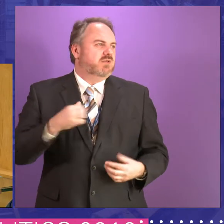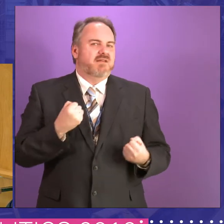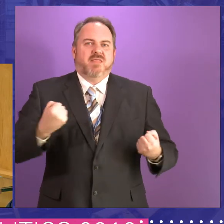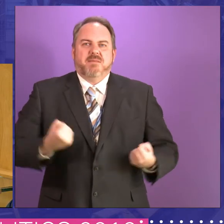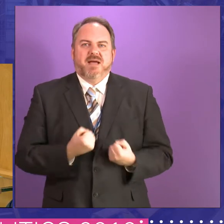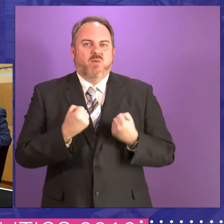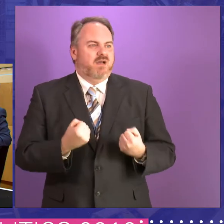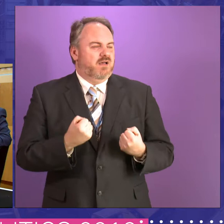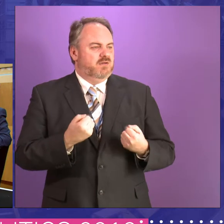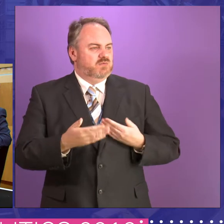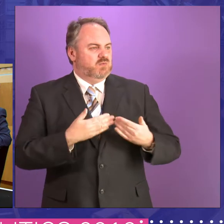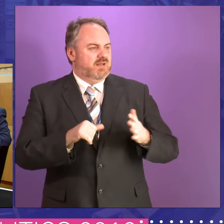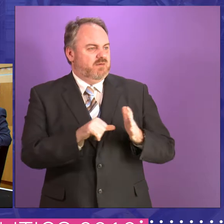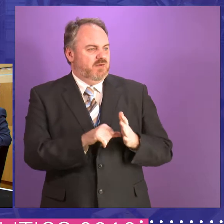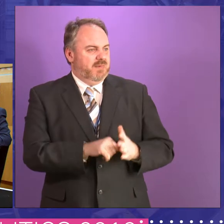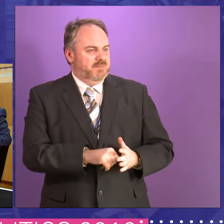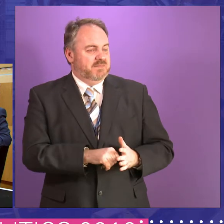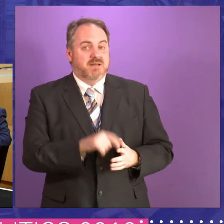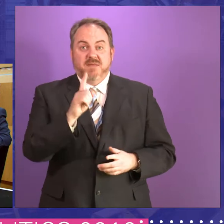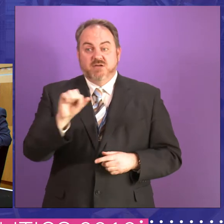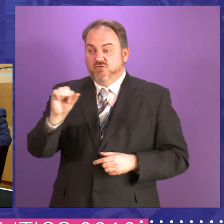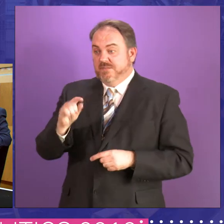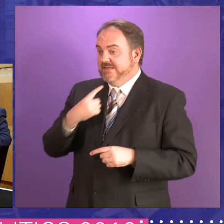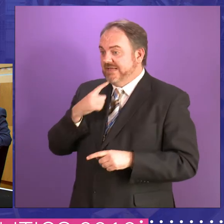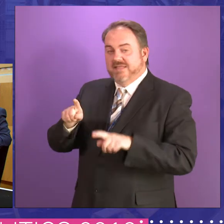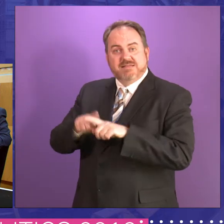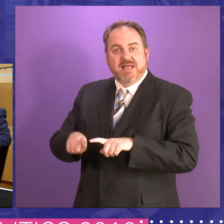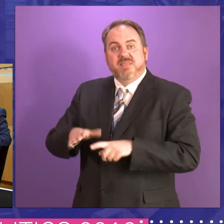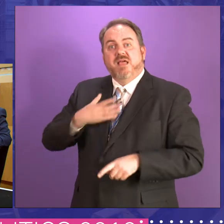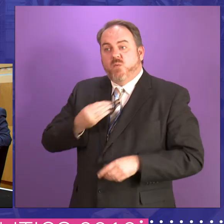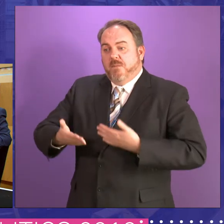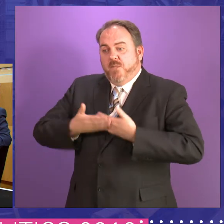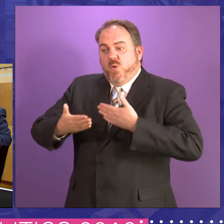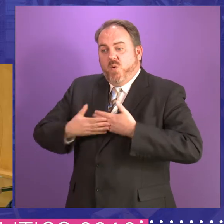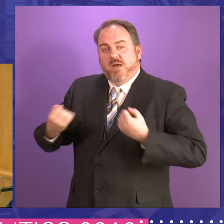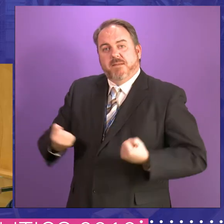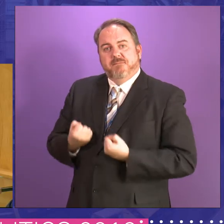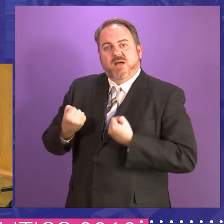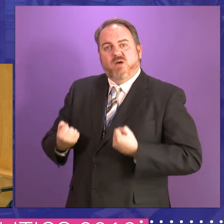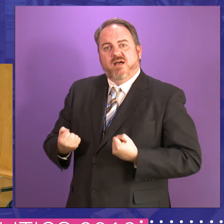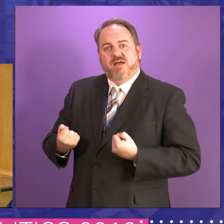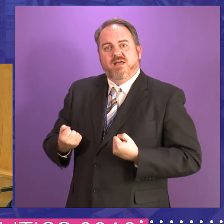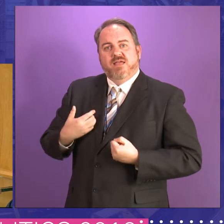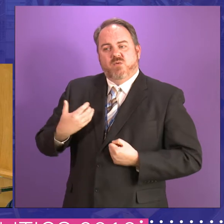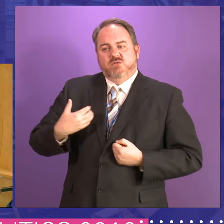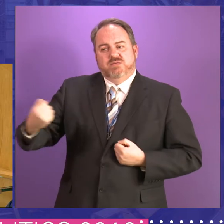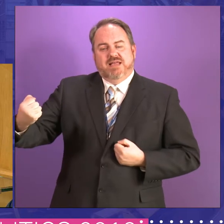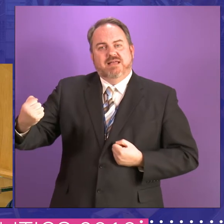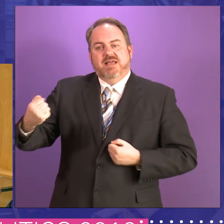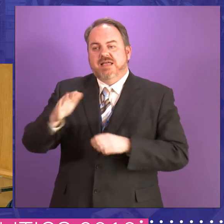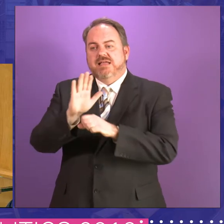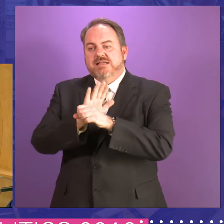be able to solve this problem. Well, the exact same happens in the European parliament. They want more power as well. But they want to take it from national to